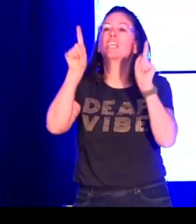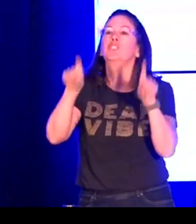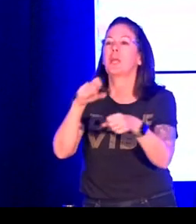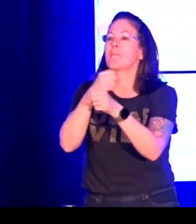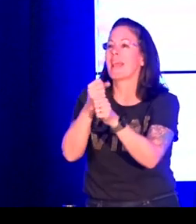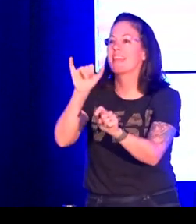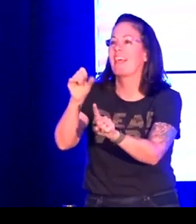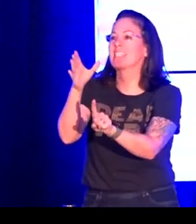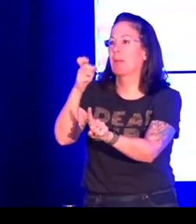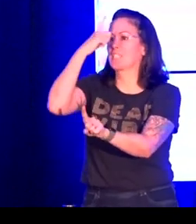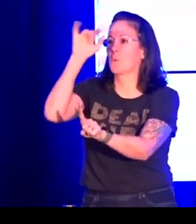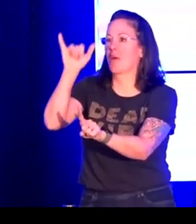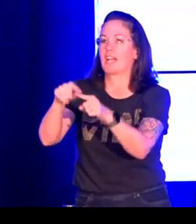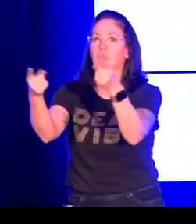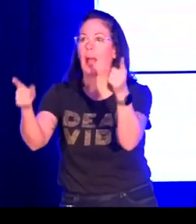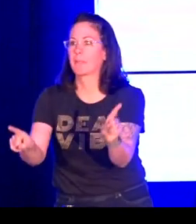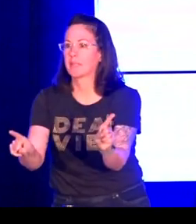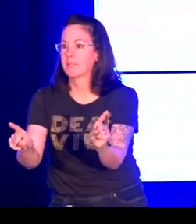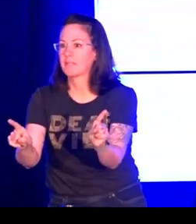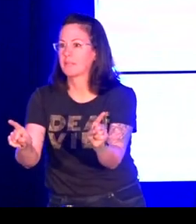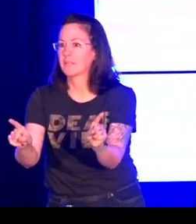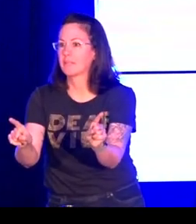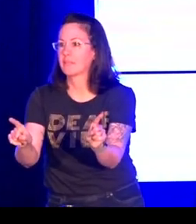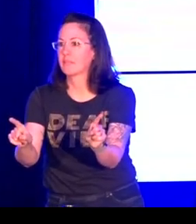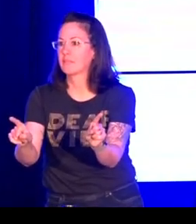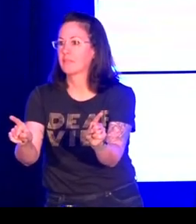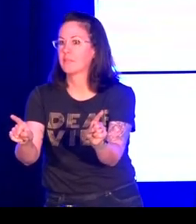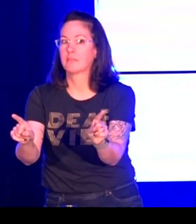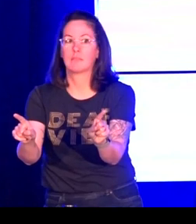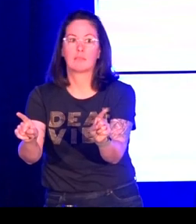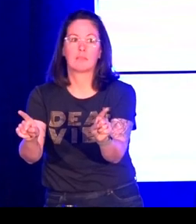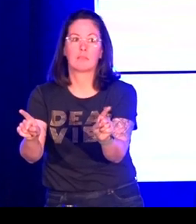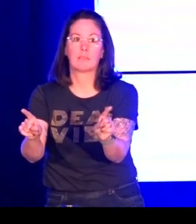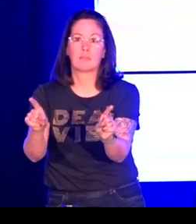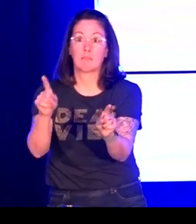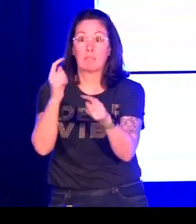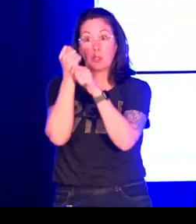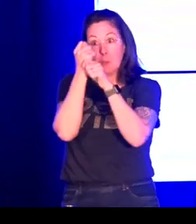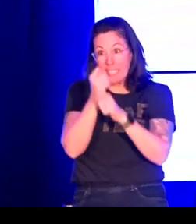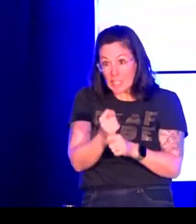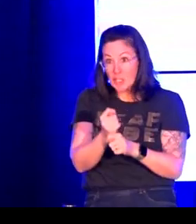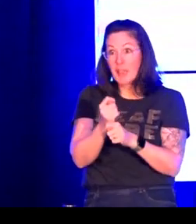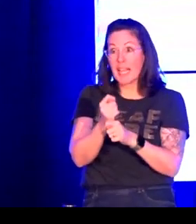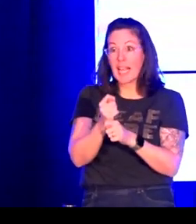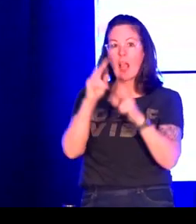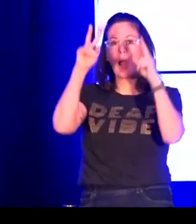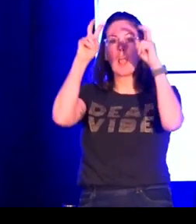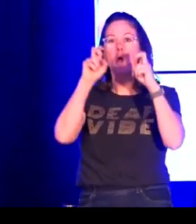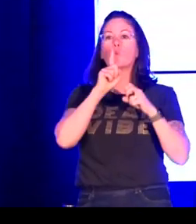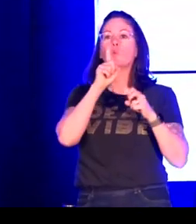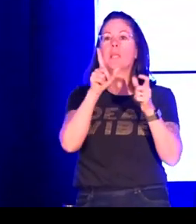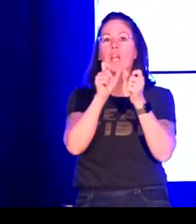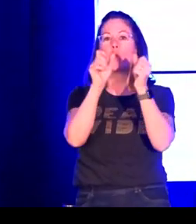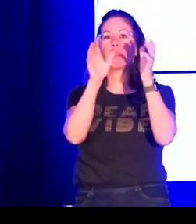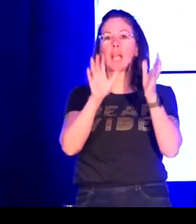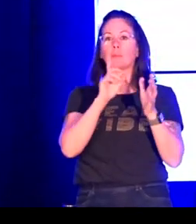don't overlap? I cannot and should not represent all of that. But often when we think in these fixed categories,